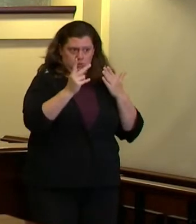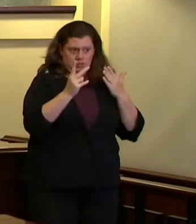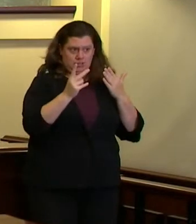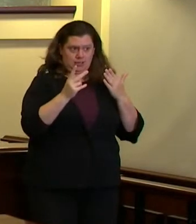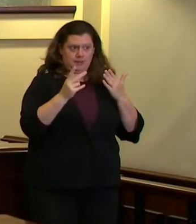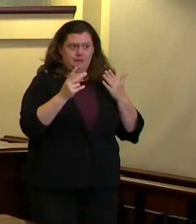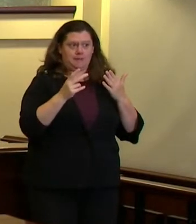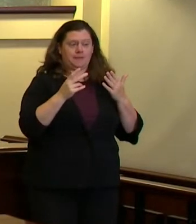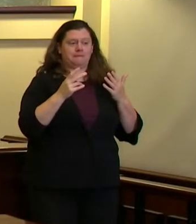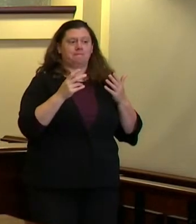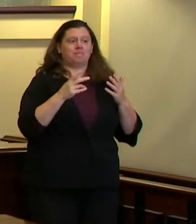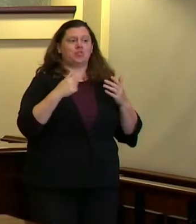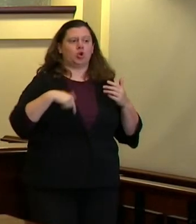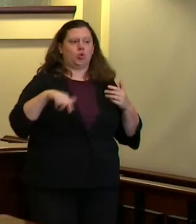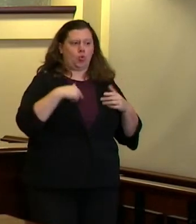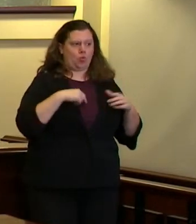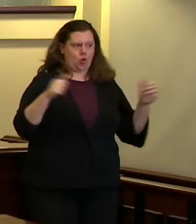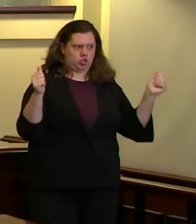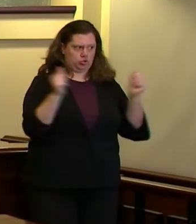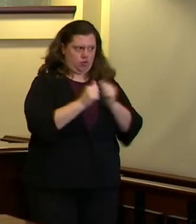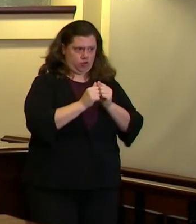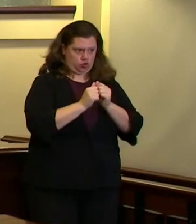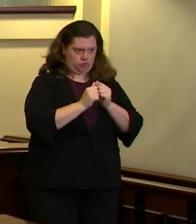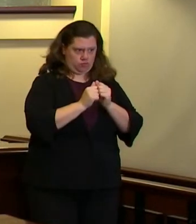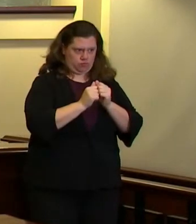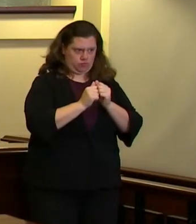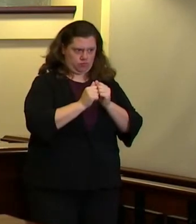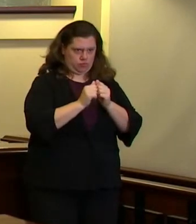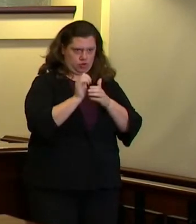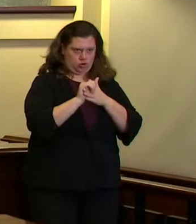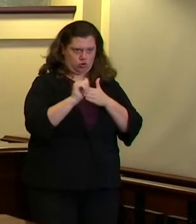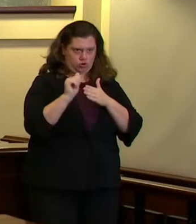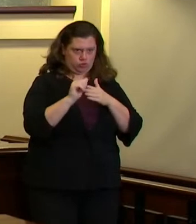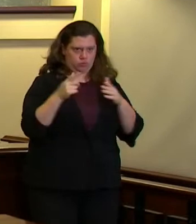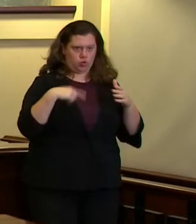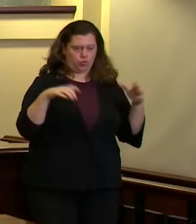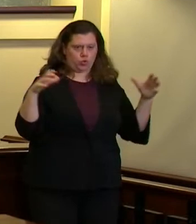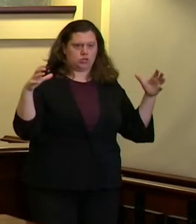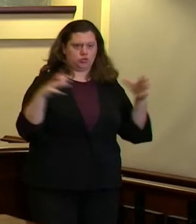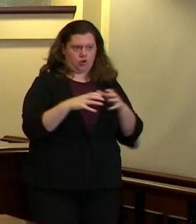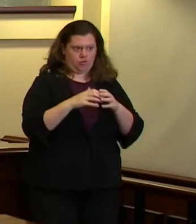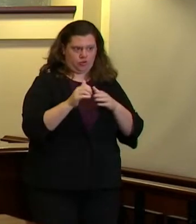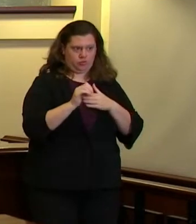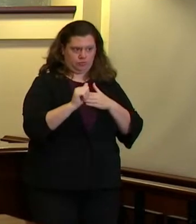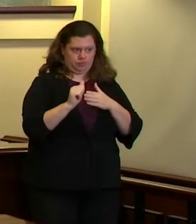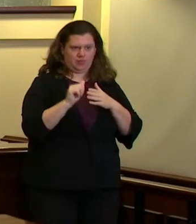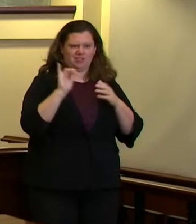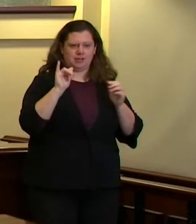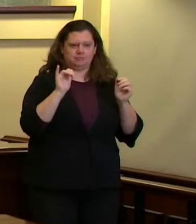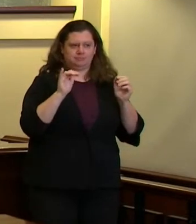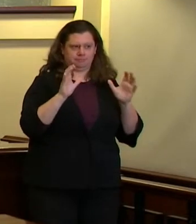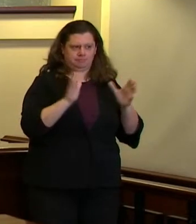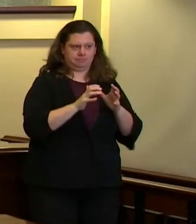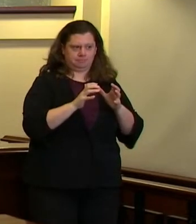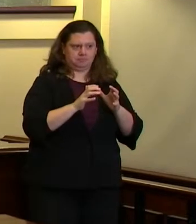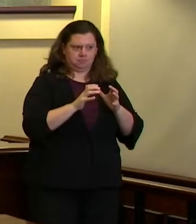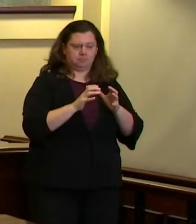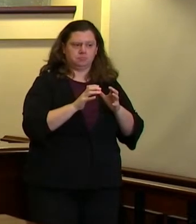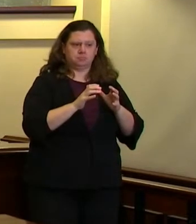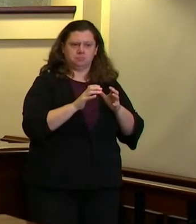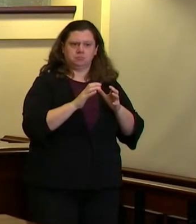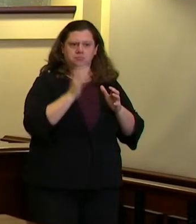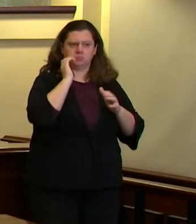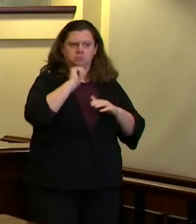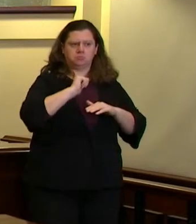other people advocated for passage back in may those dollars will be coming online sometime over the course of this